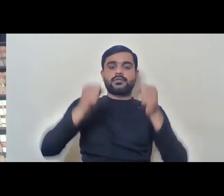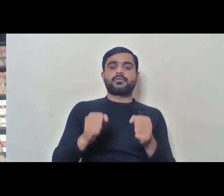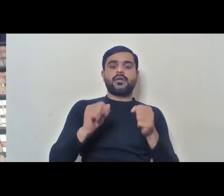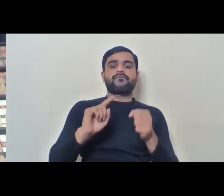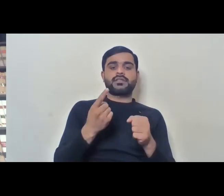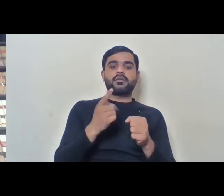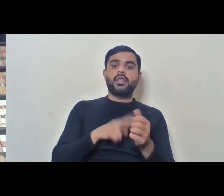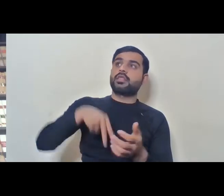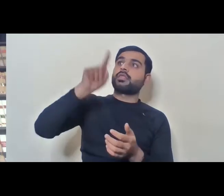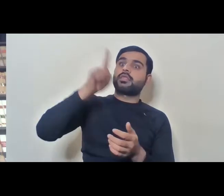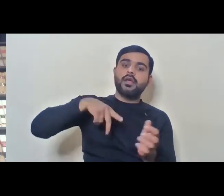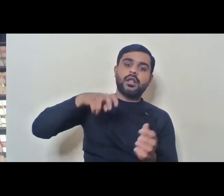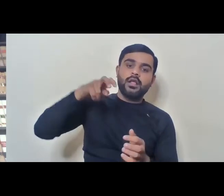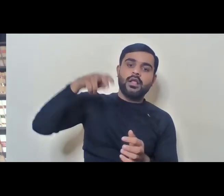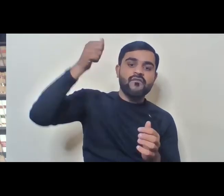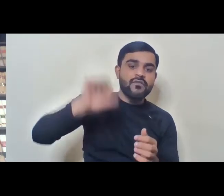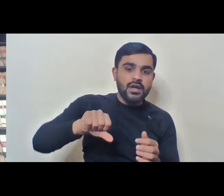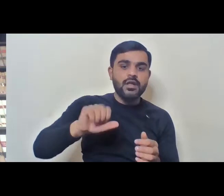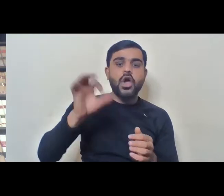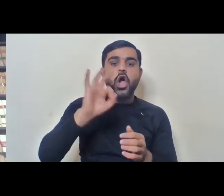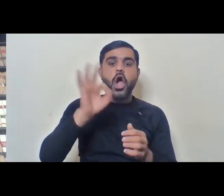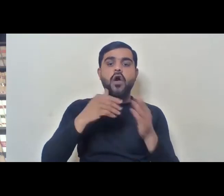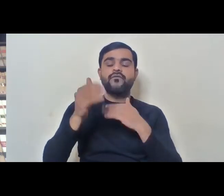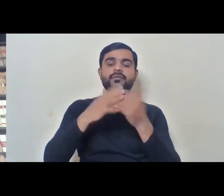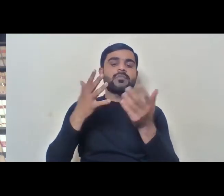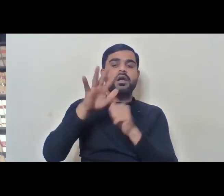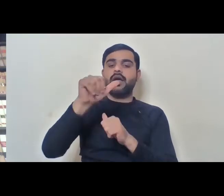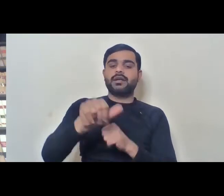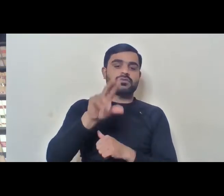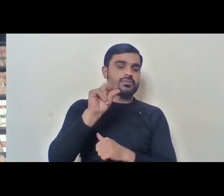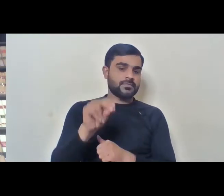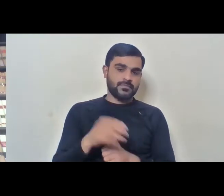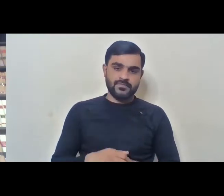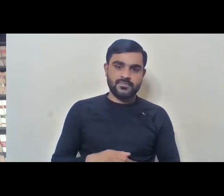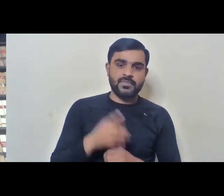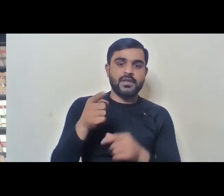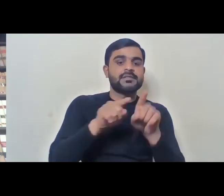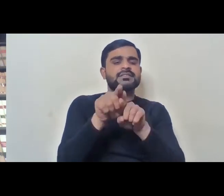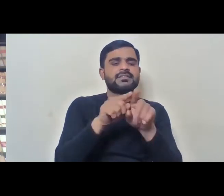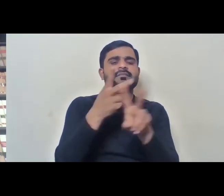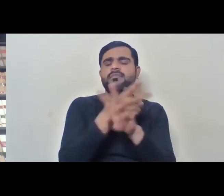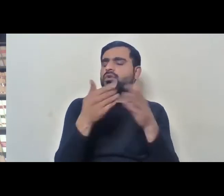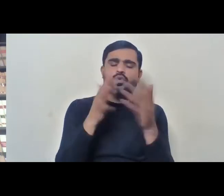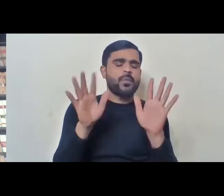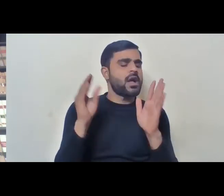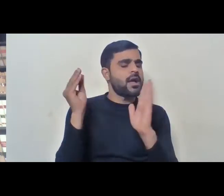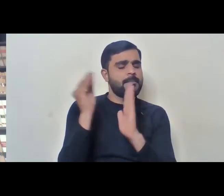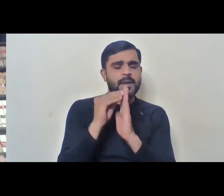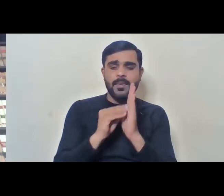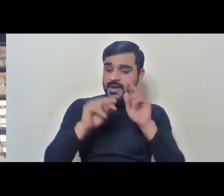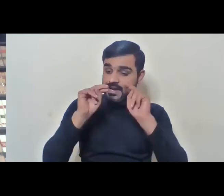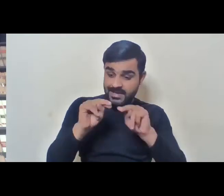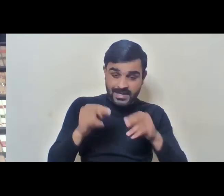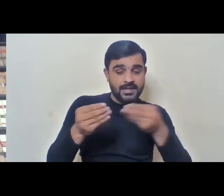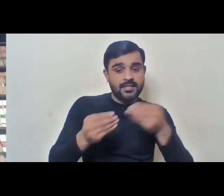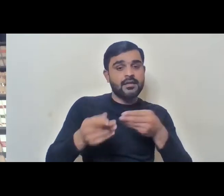made the office is not made inaccessible. So like that whatever measures may be required, those are required